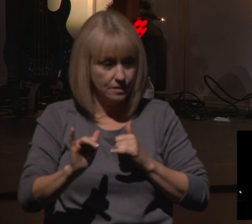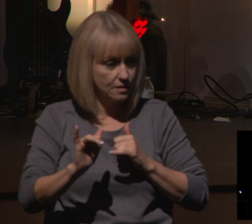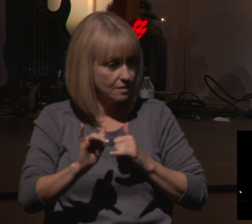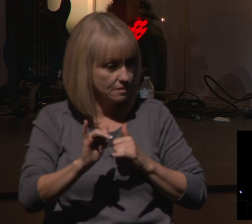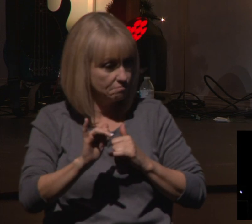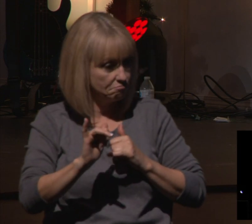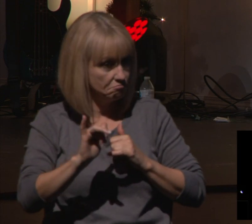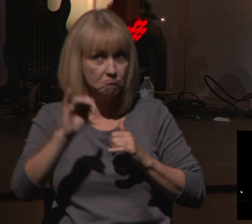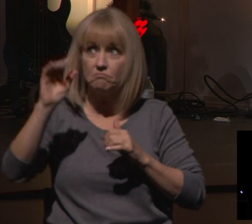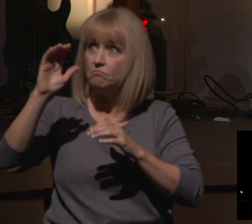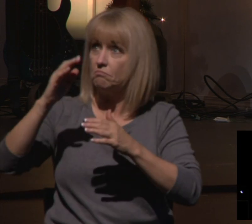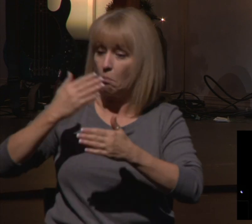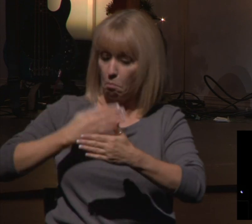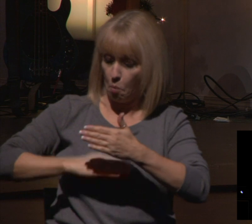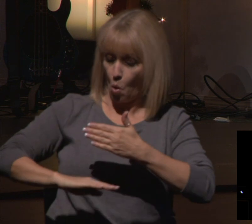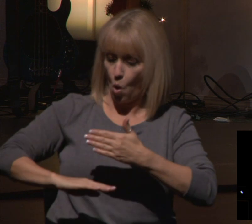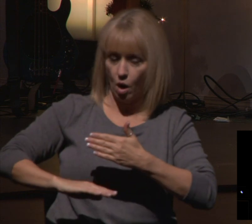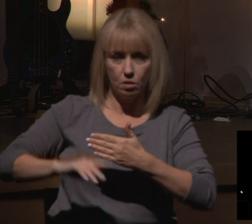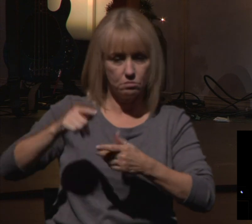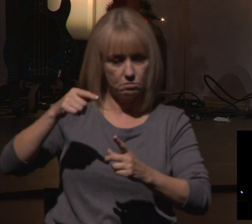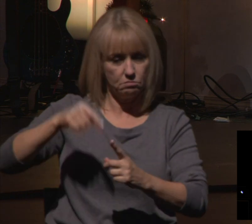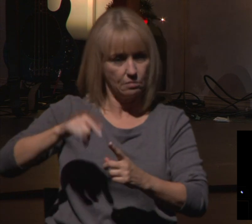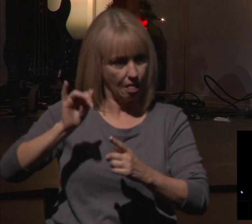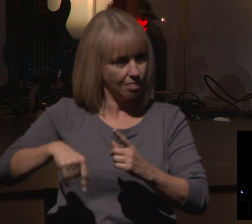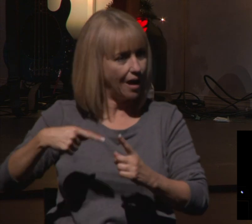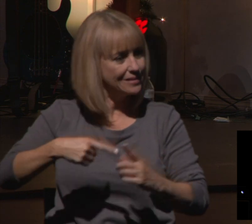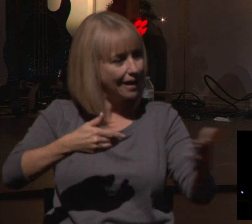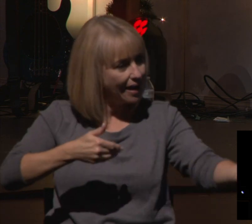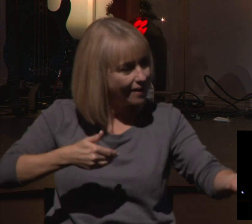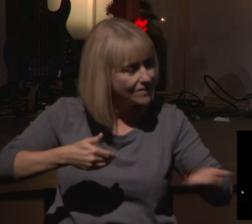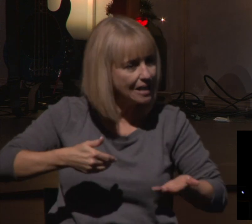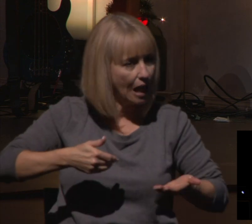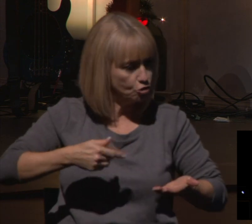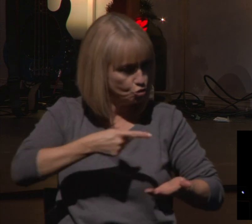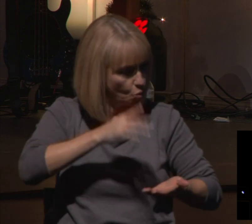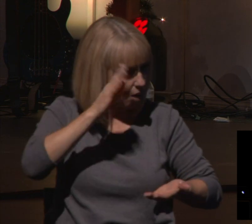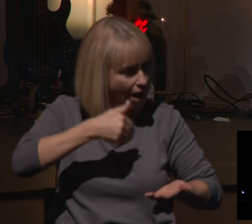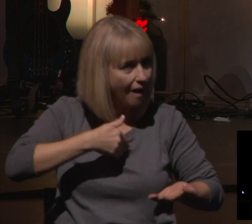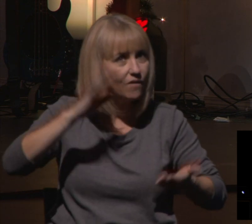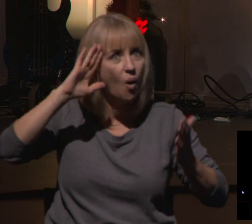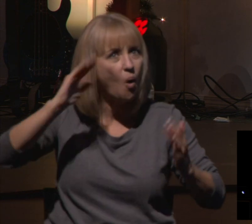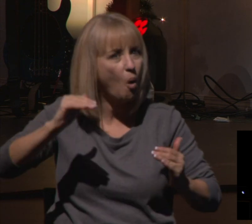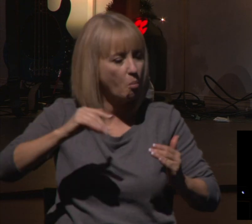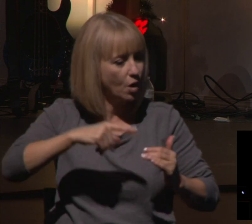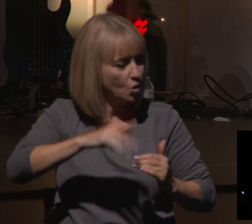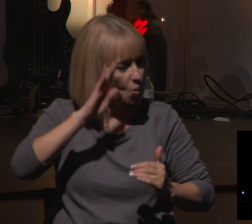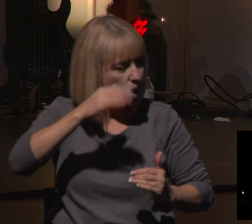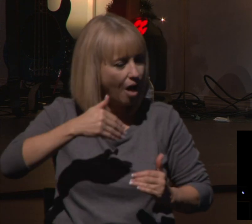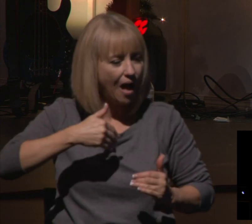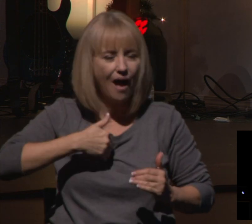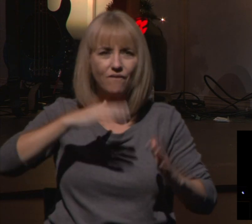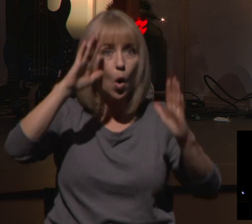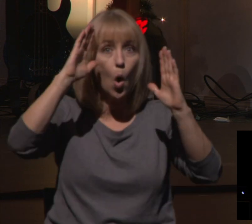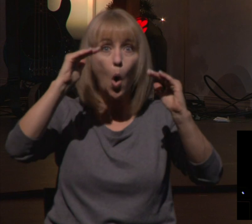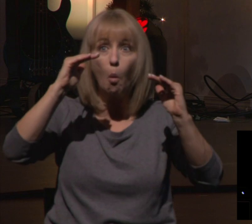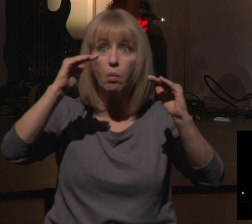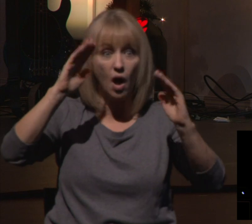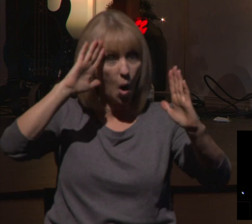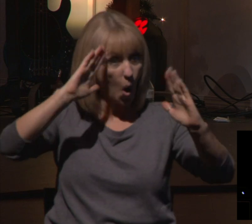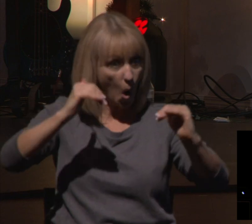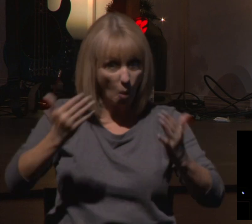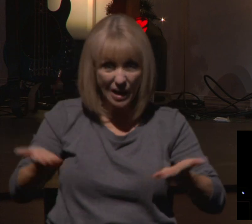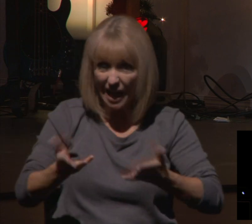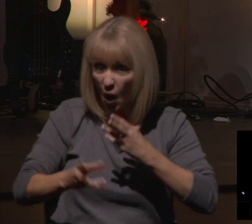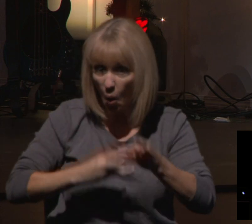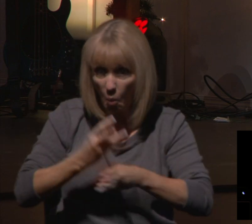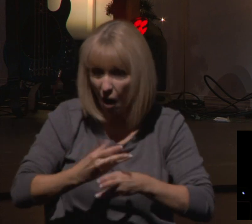back home to a place where they could finally have hope, a hope that they could never find scattered in the world